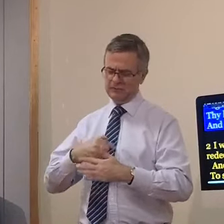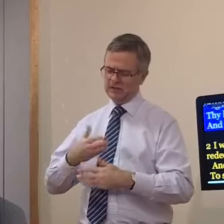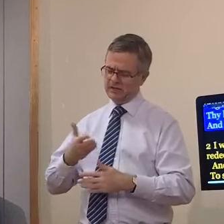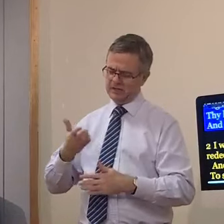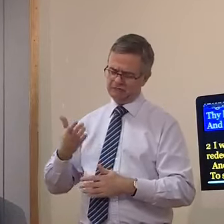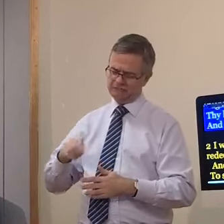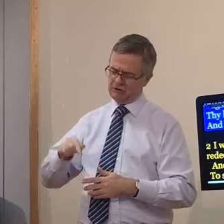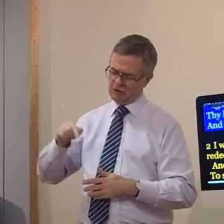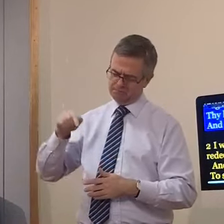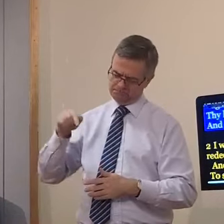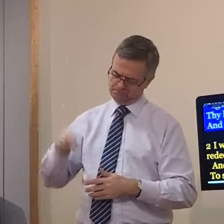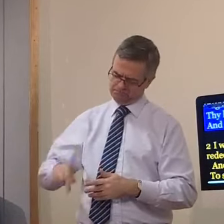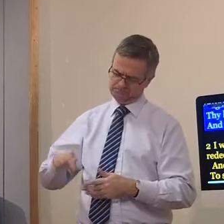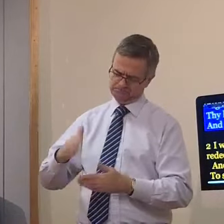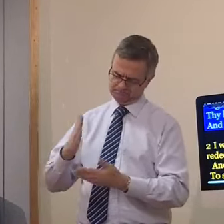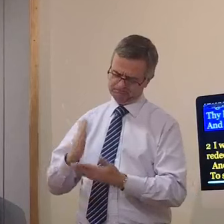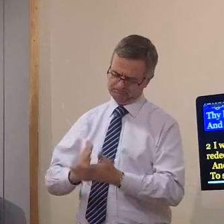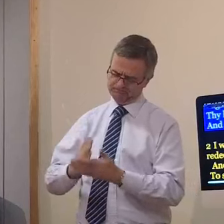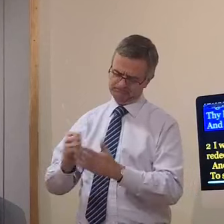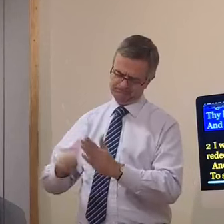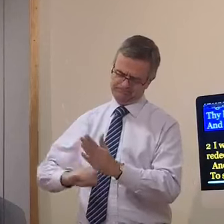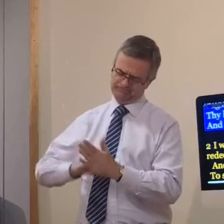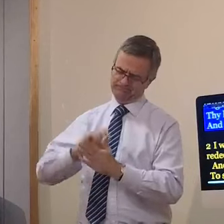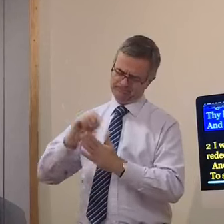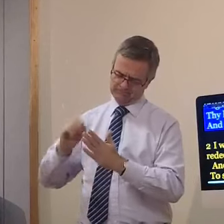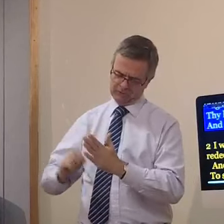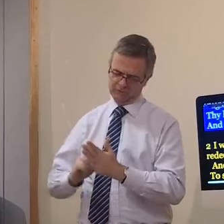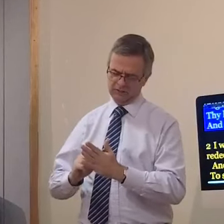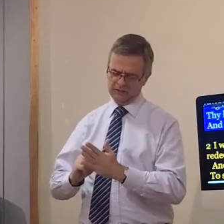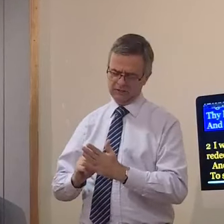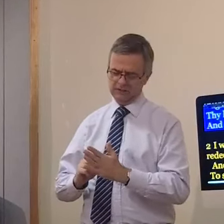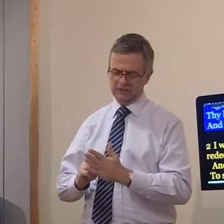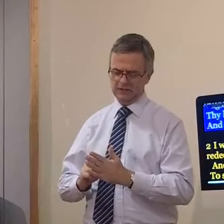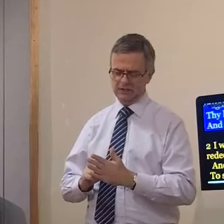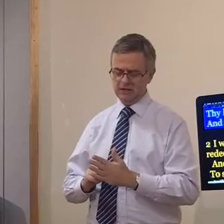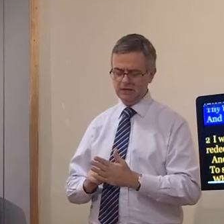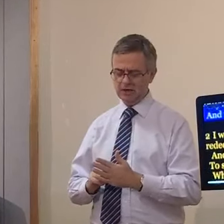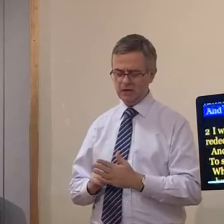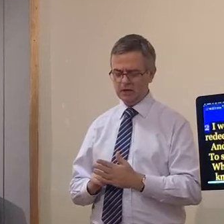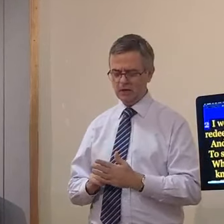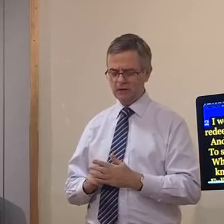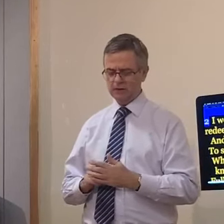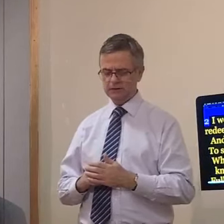me from this very love